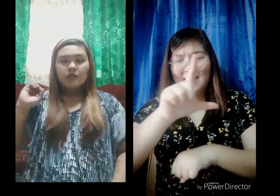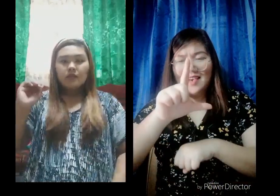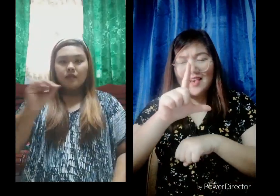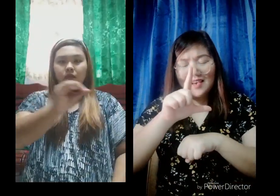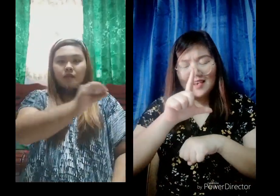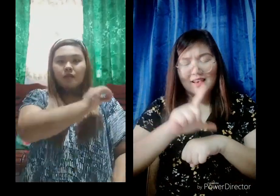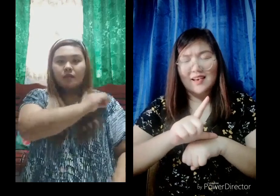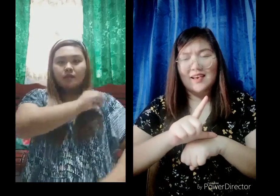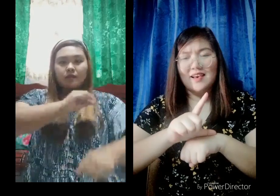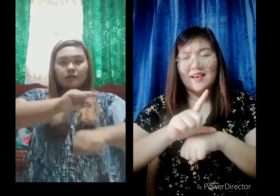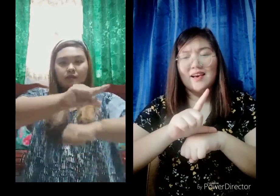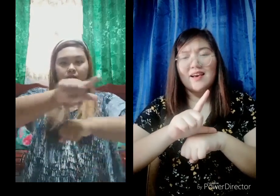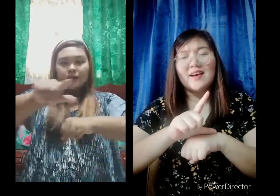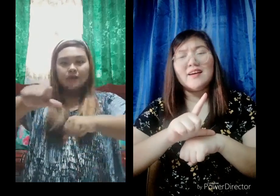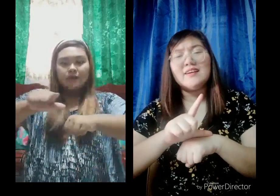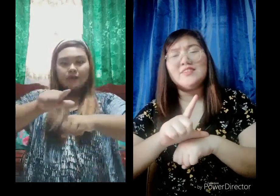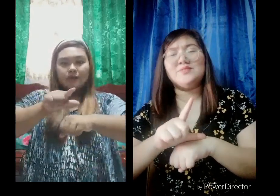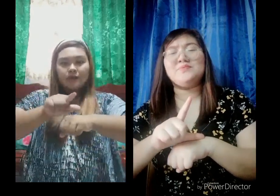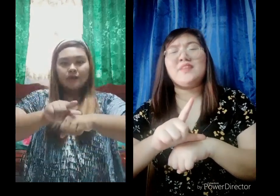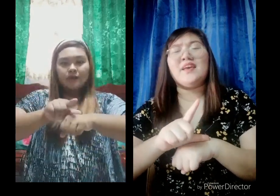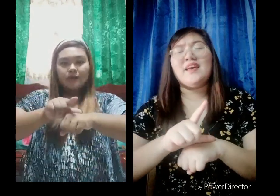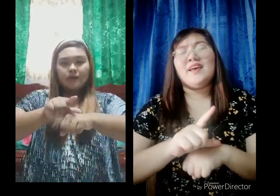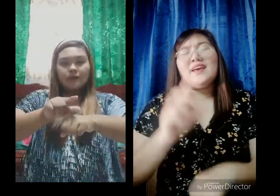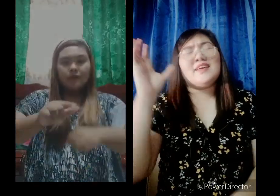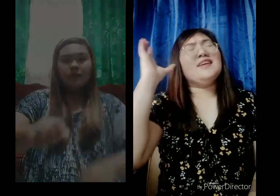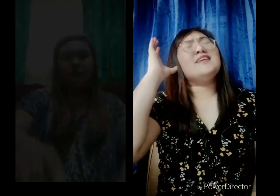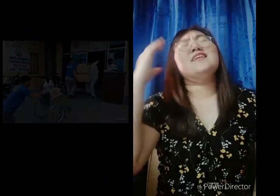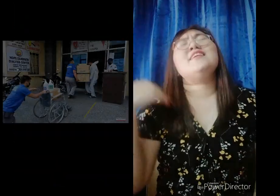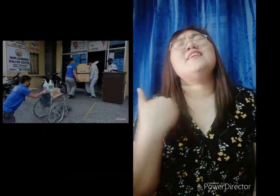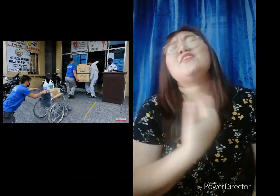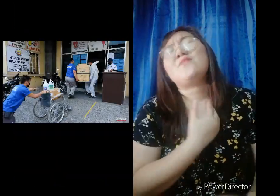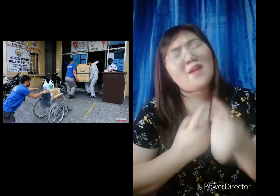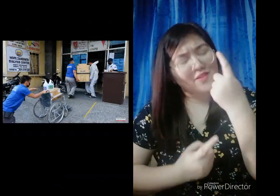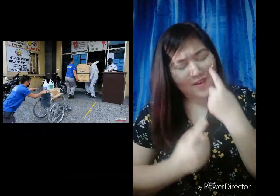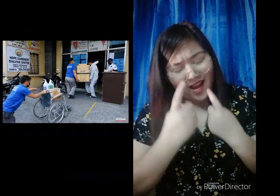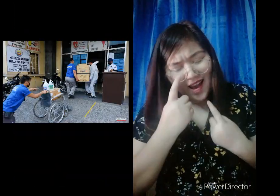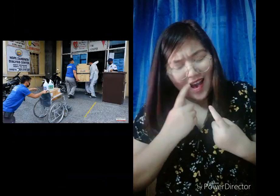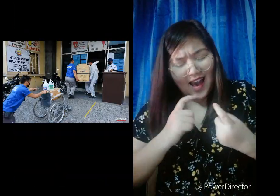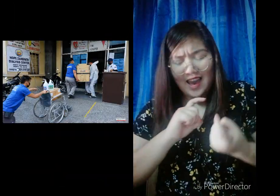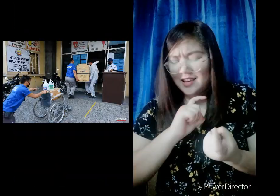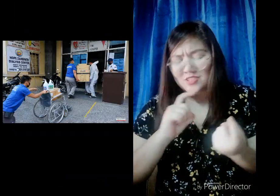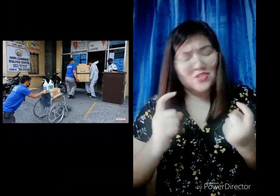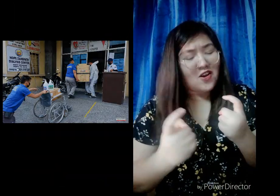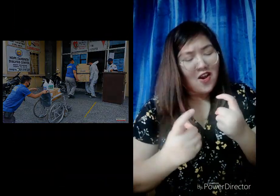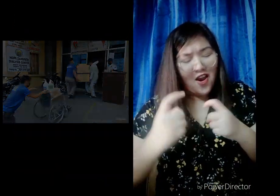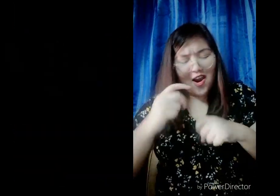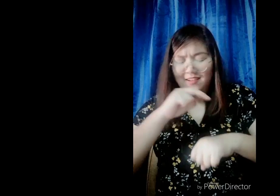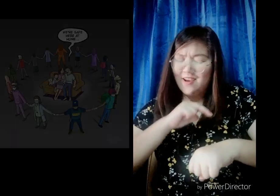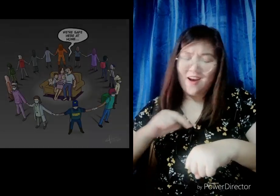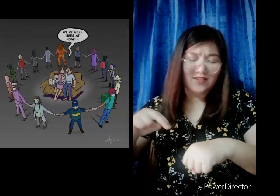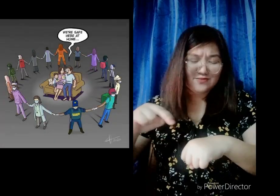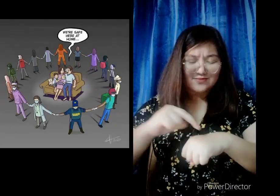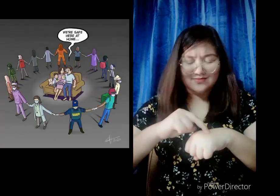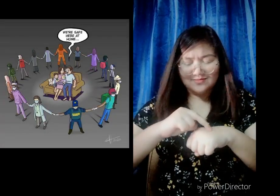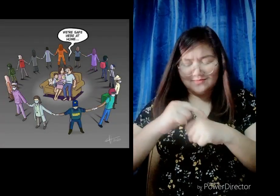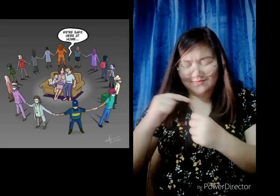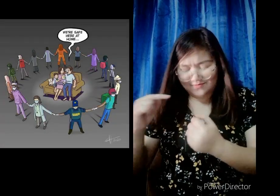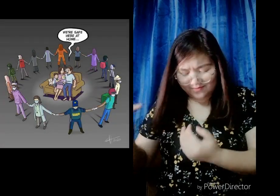mercy